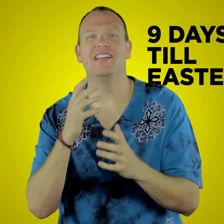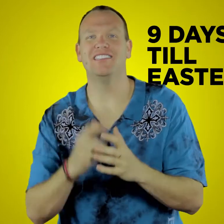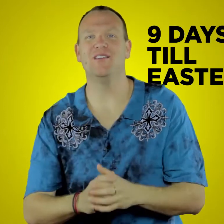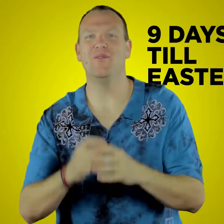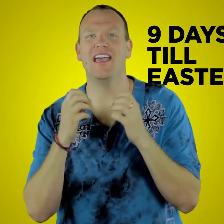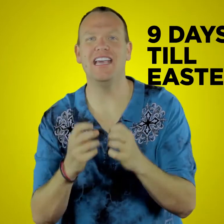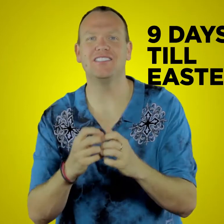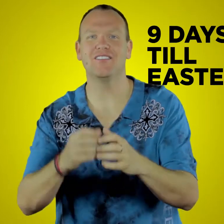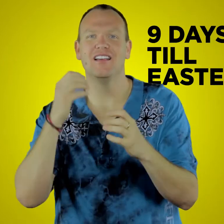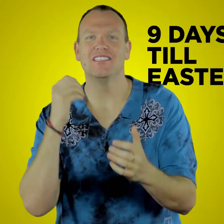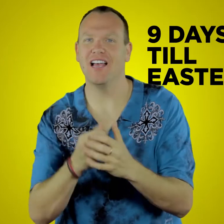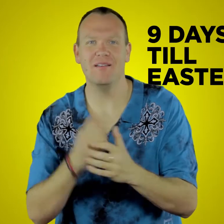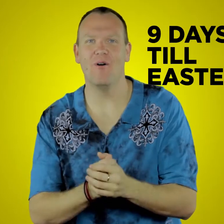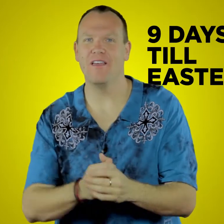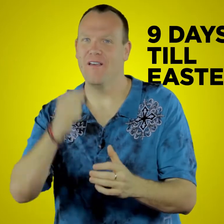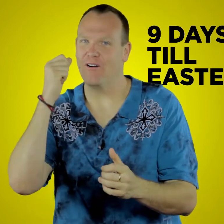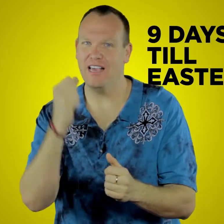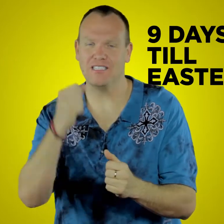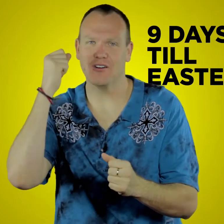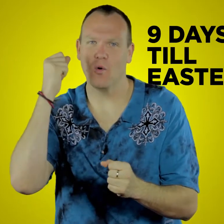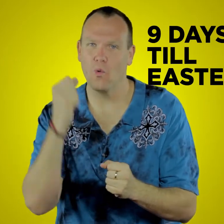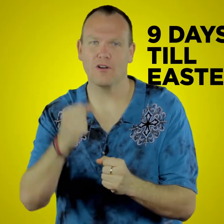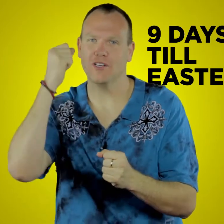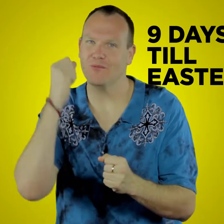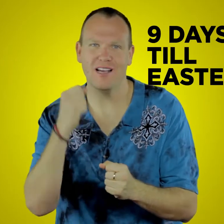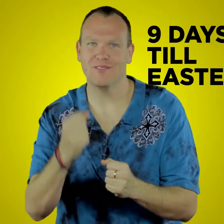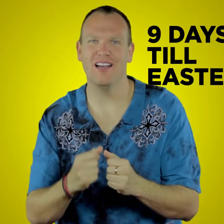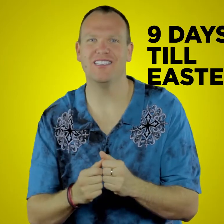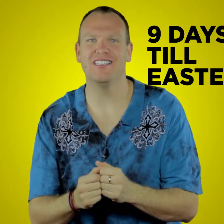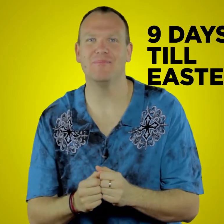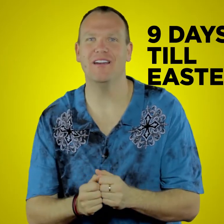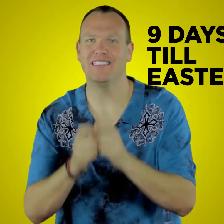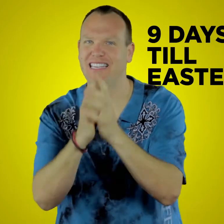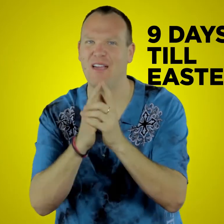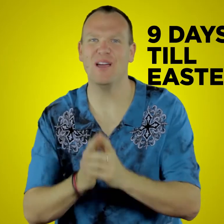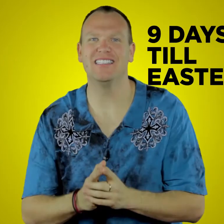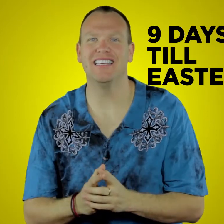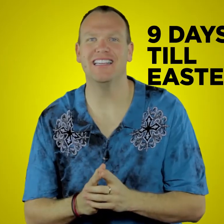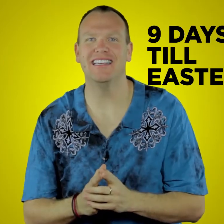to see you Easter Sunday morning for Easter worship resurrection experience. Can't wait to see you then.